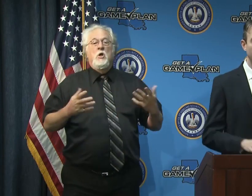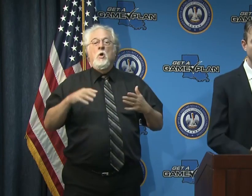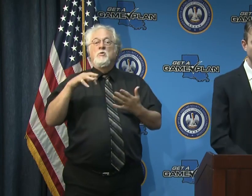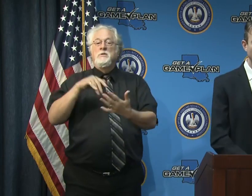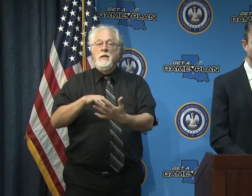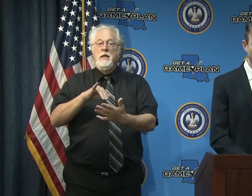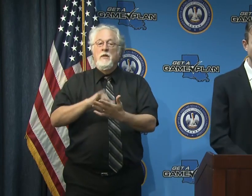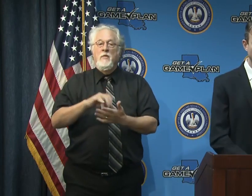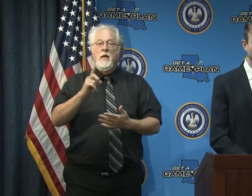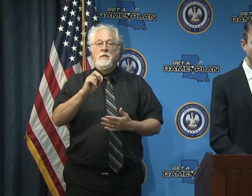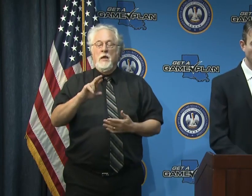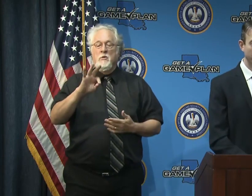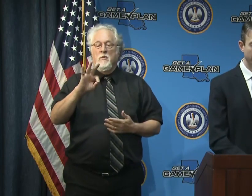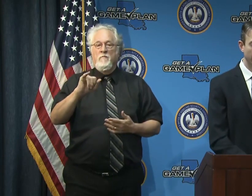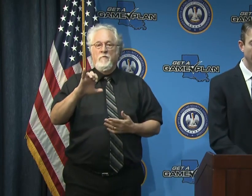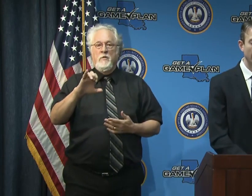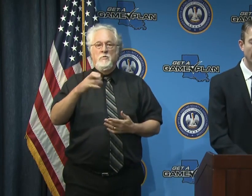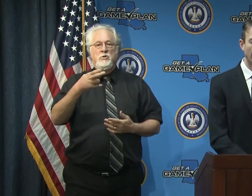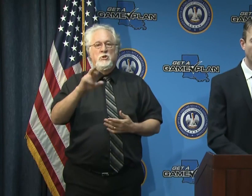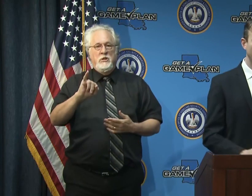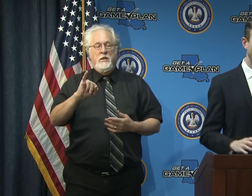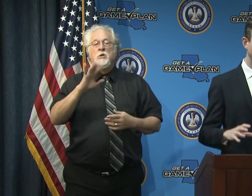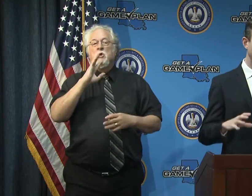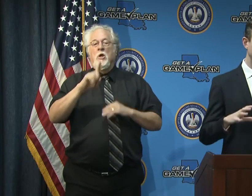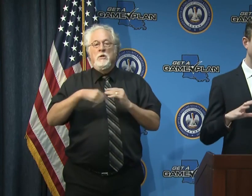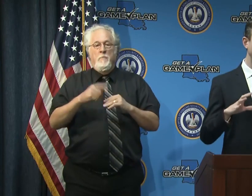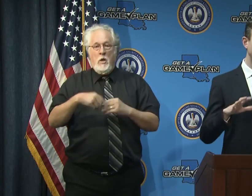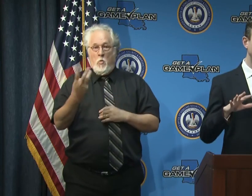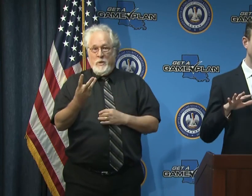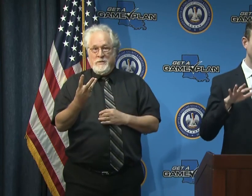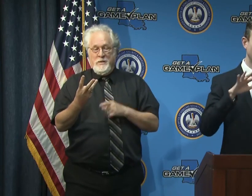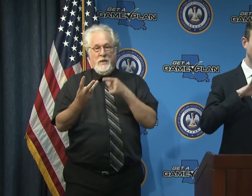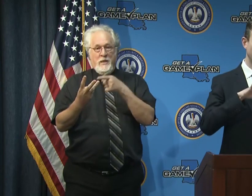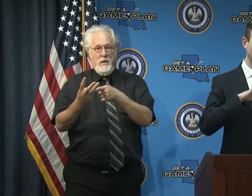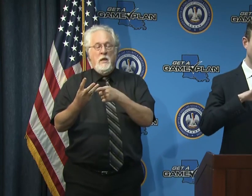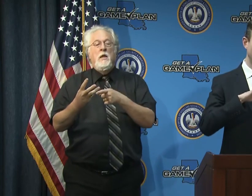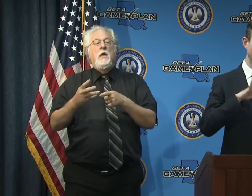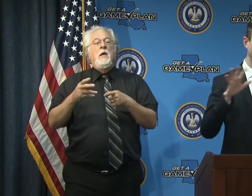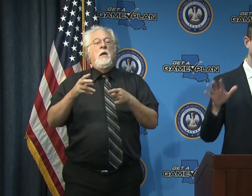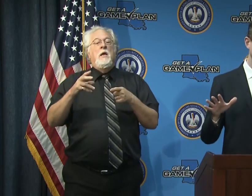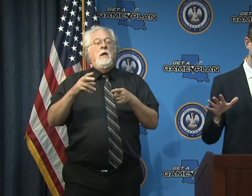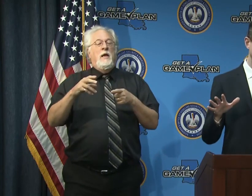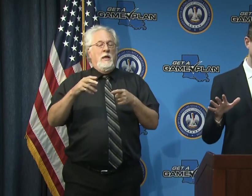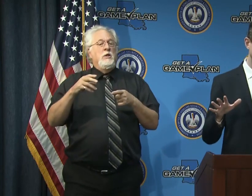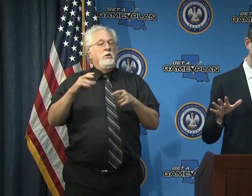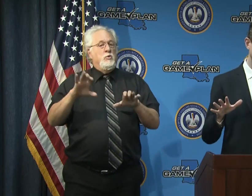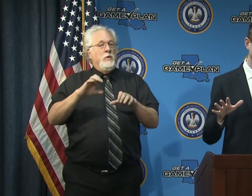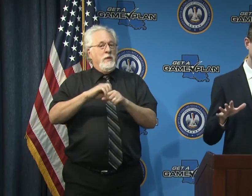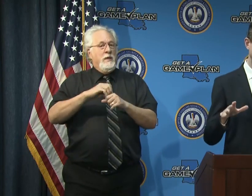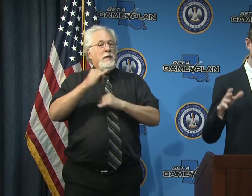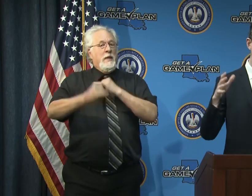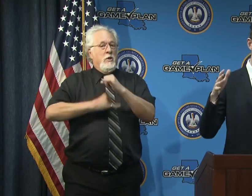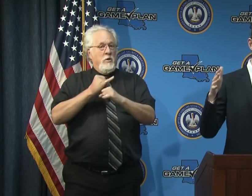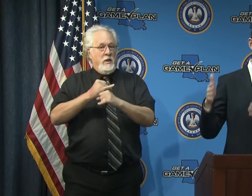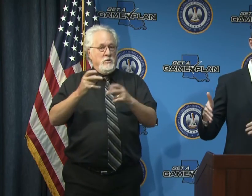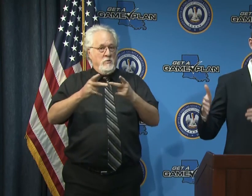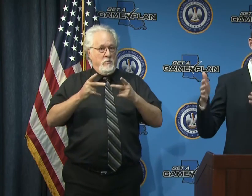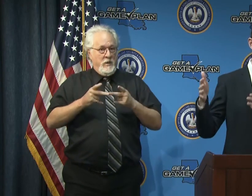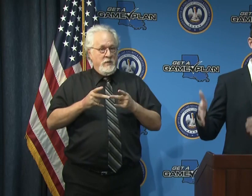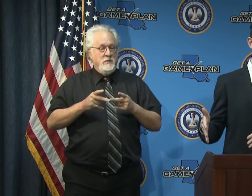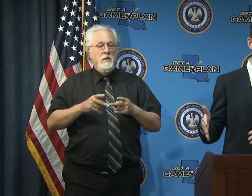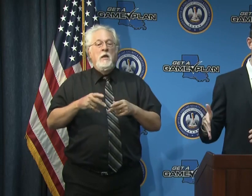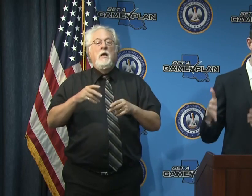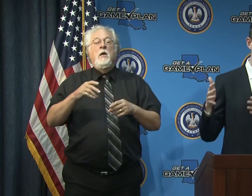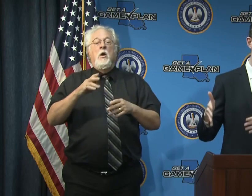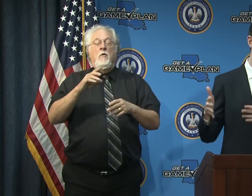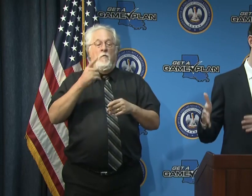study that the dr fauci talked about on wednesday um is one that's being conducted in a number of international settings and really in patients